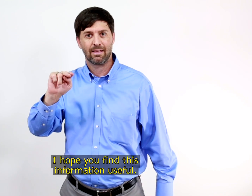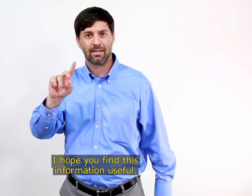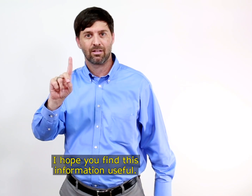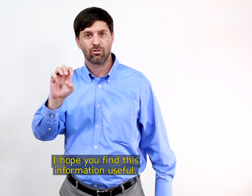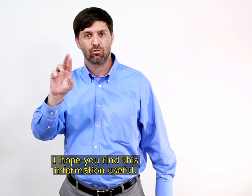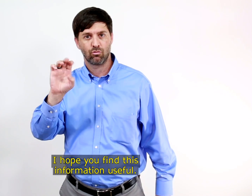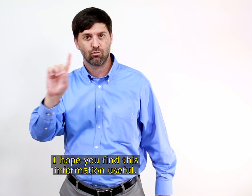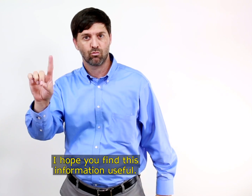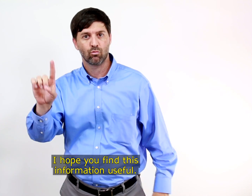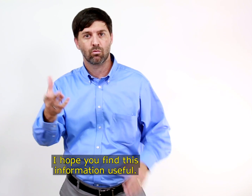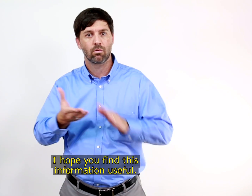you find this information useful.